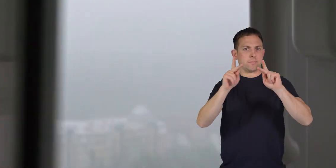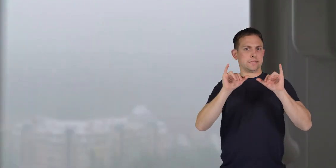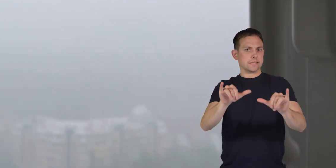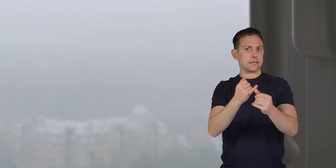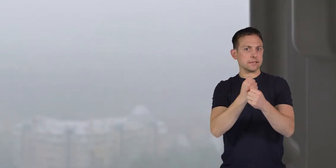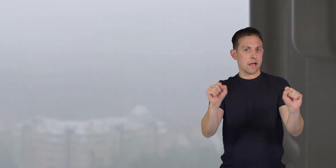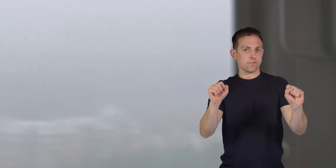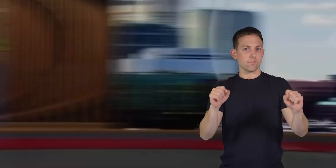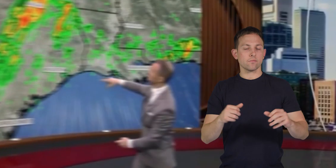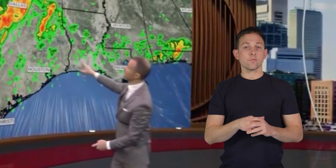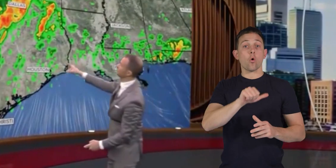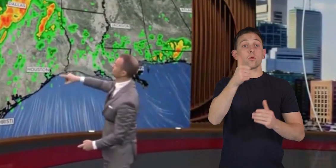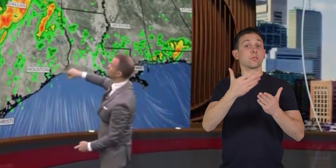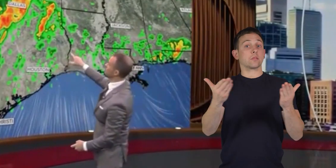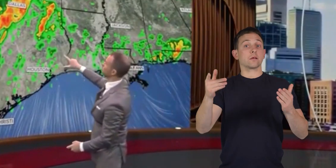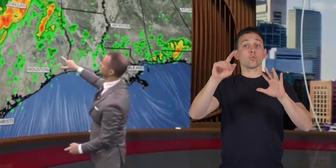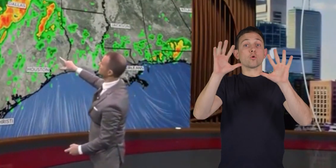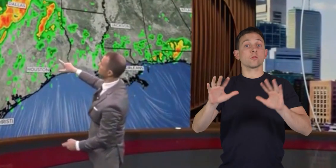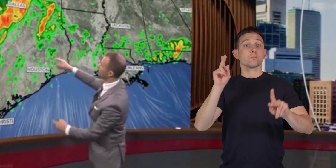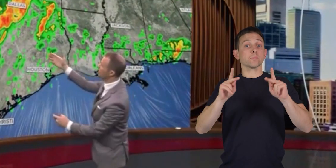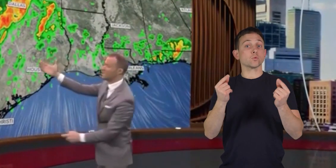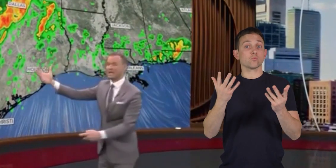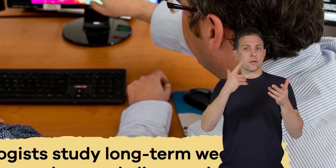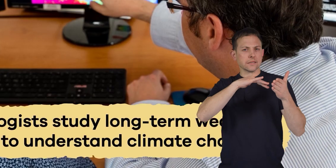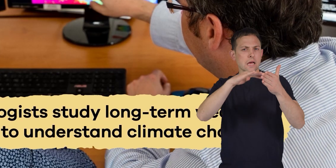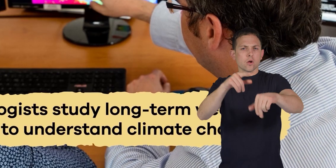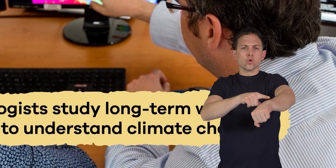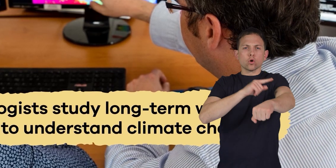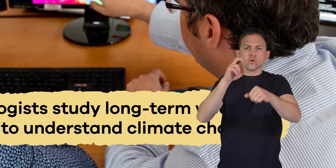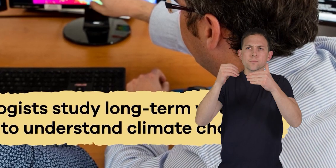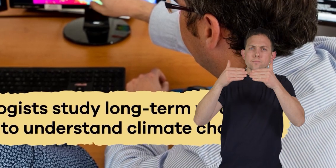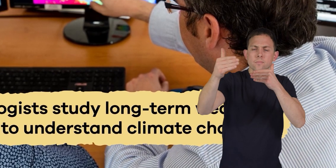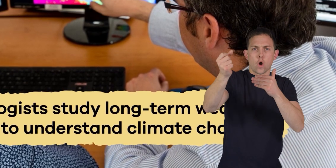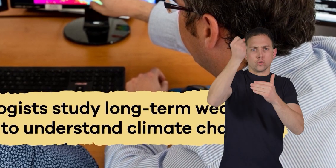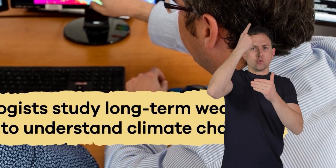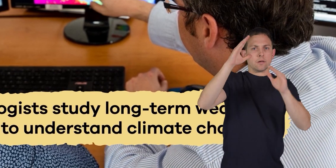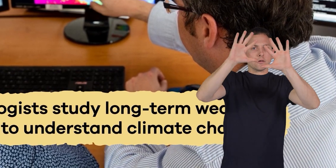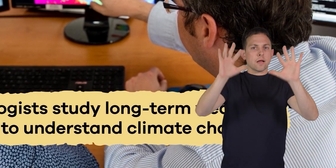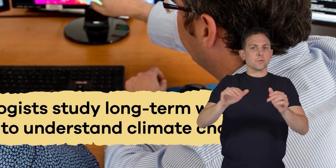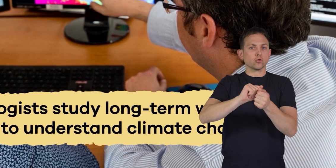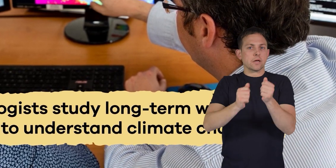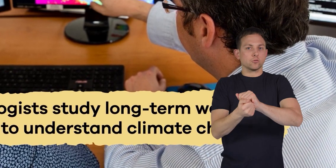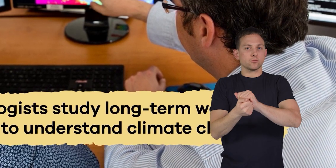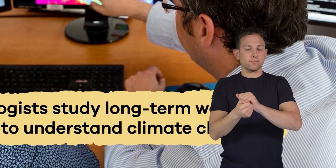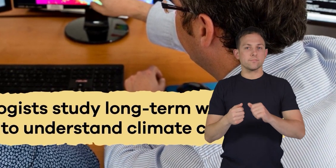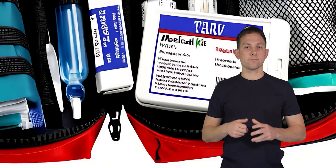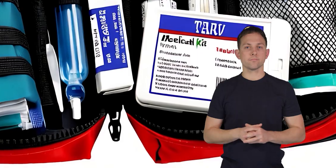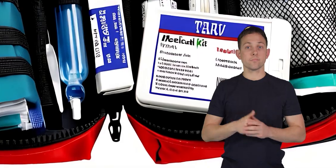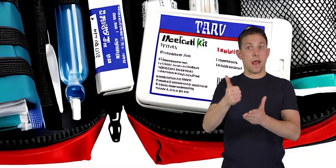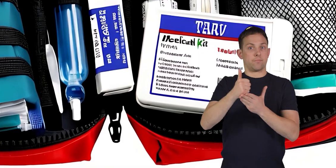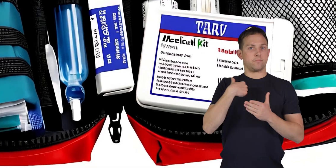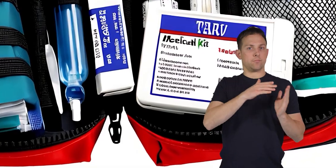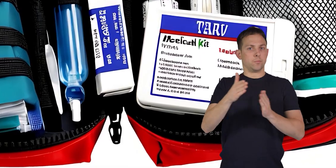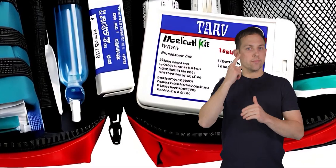how to stay safe. Another thing that meteorologists do is study long-term weather patterns to understand climate change